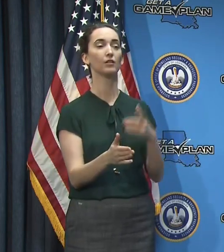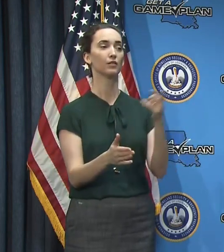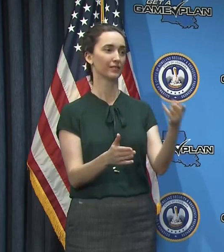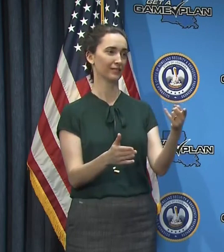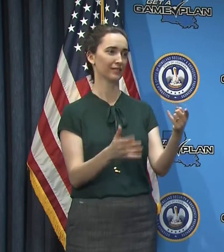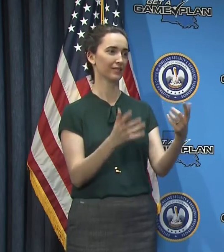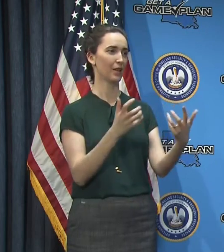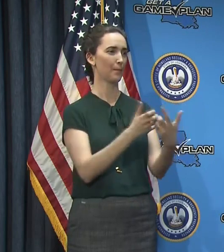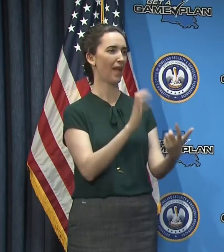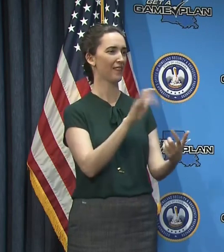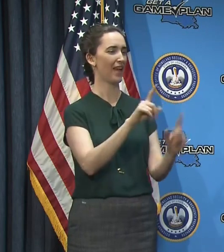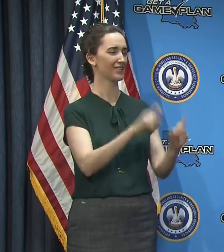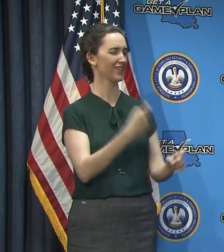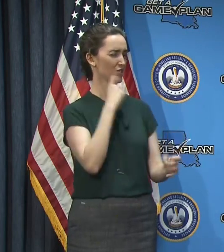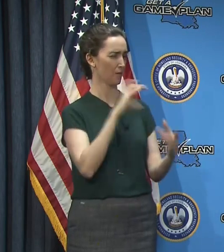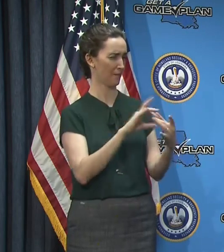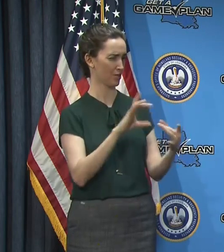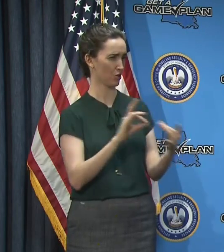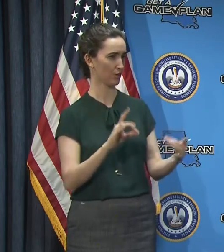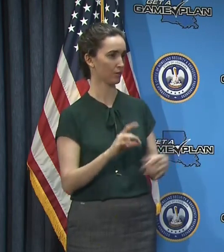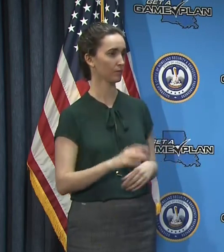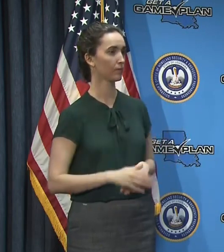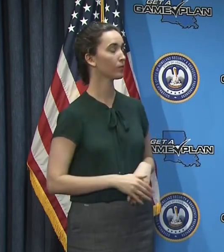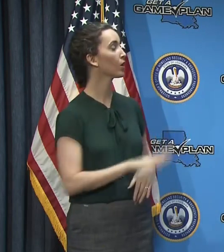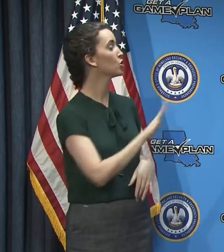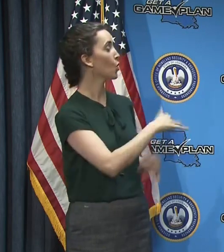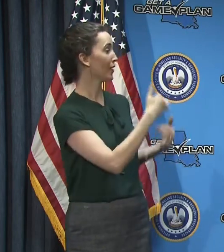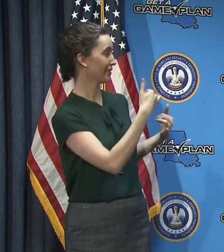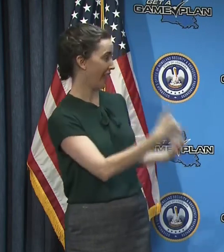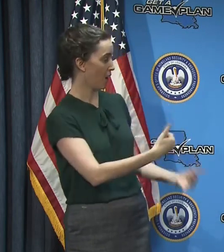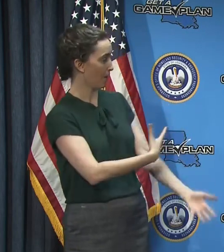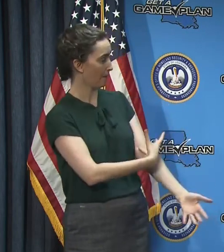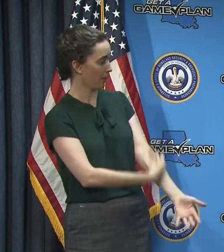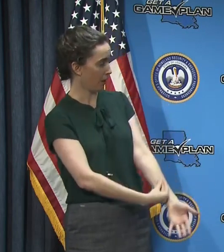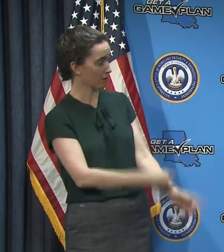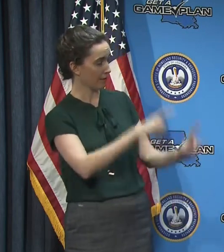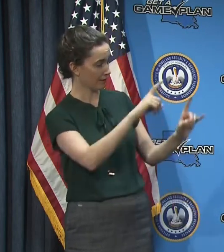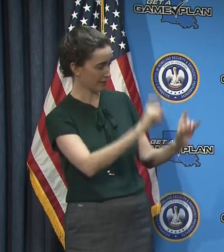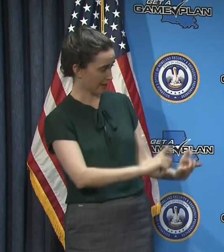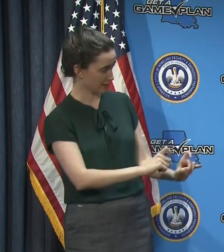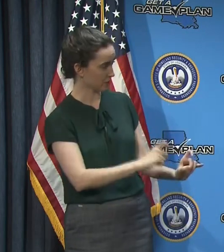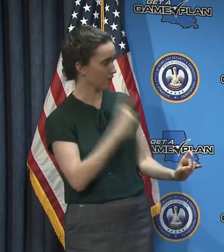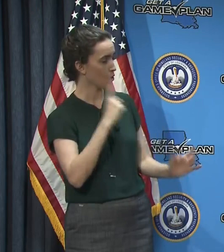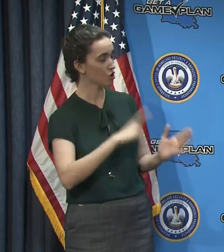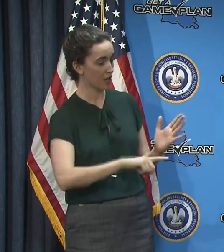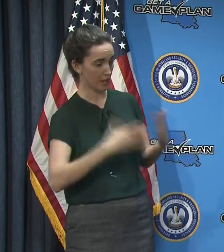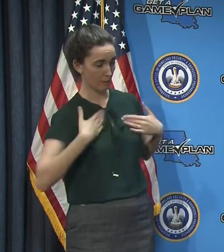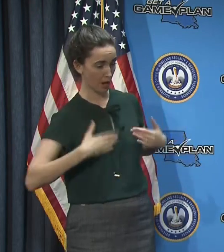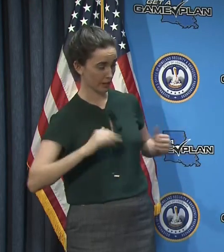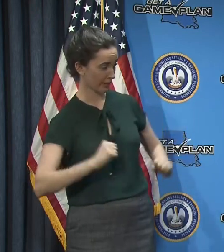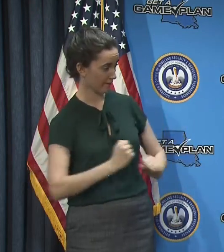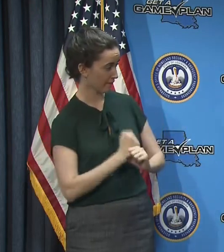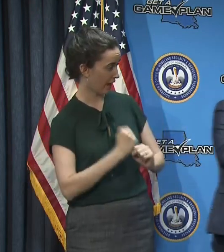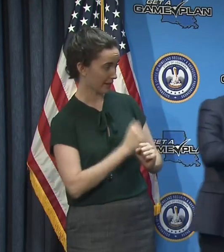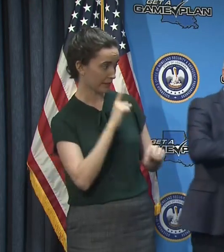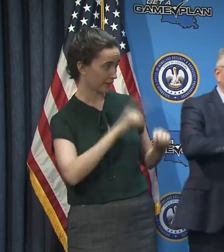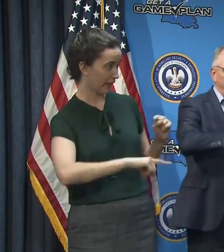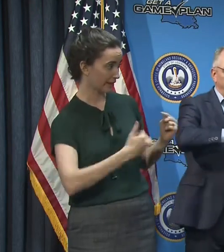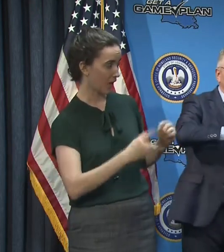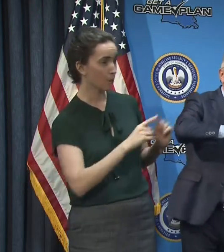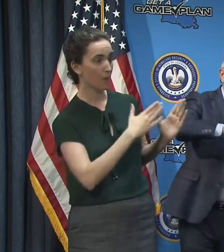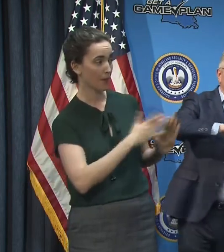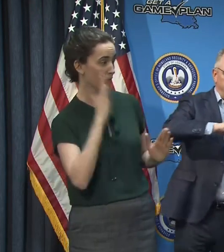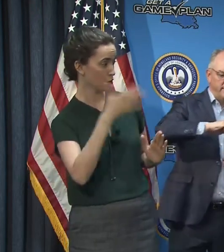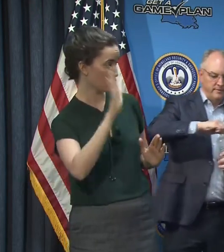of testing that you just talked about as well. the ability to do blood testing for antibodies now, but you hope to get that through what the CDC in the coming weeks or the timeline?